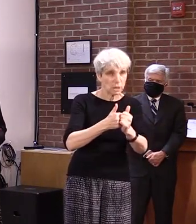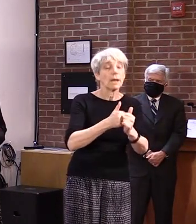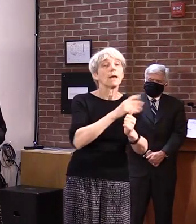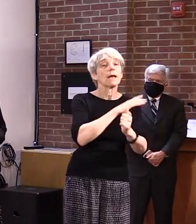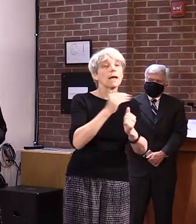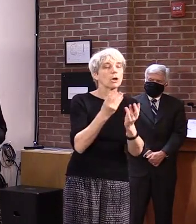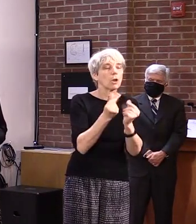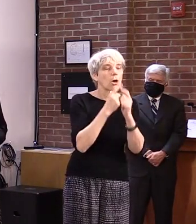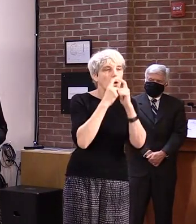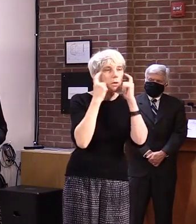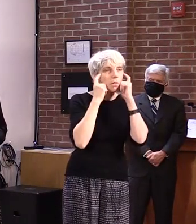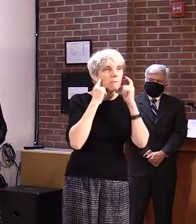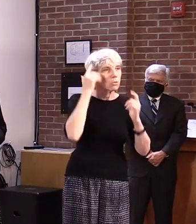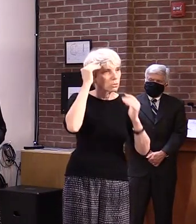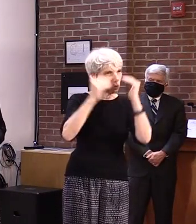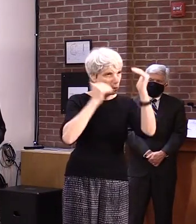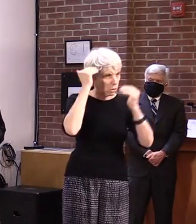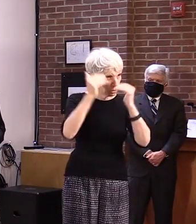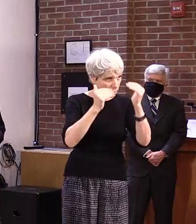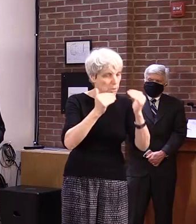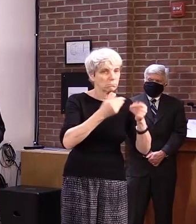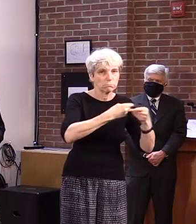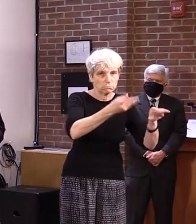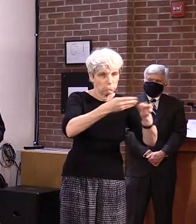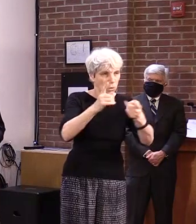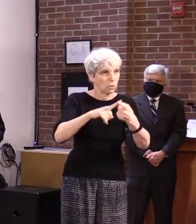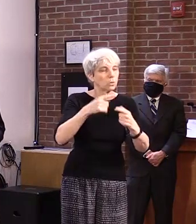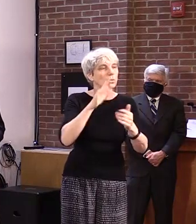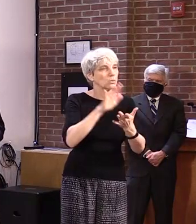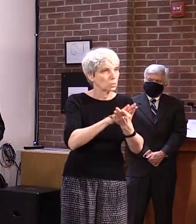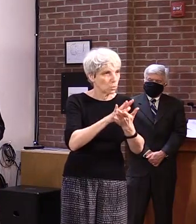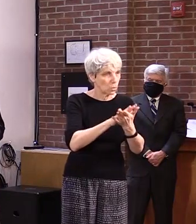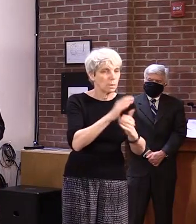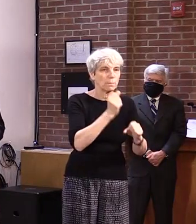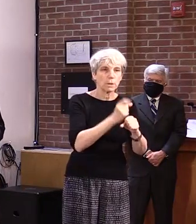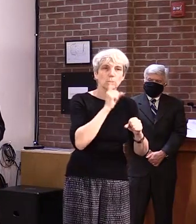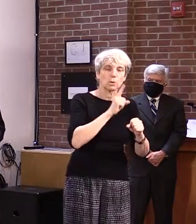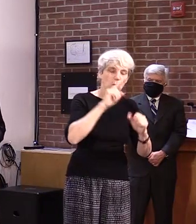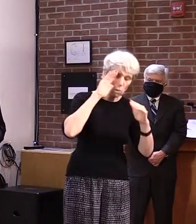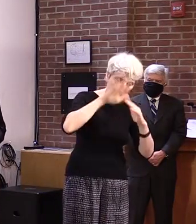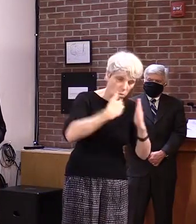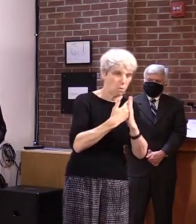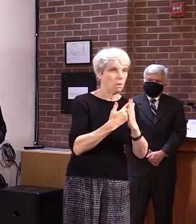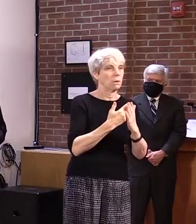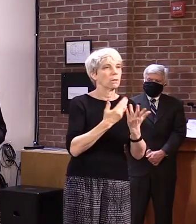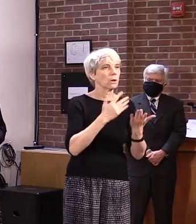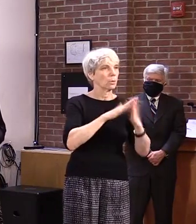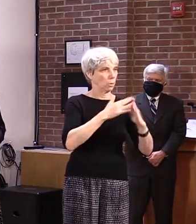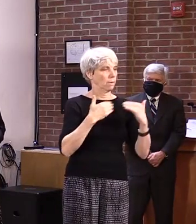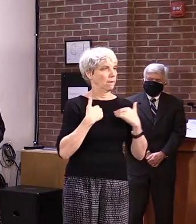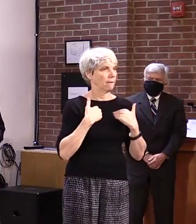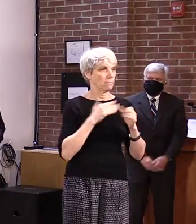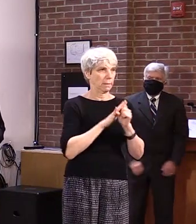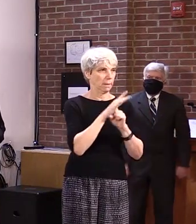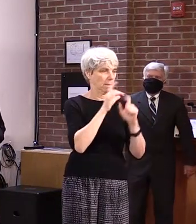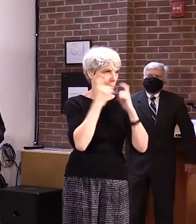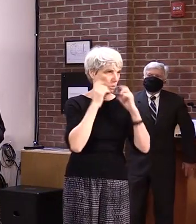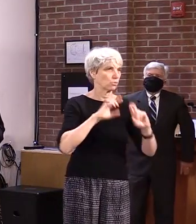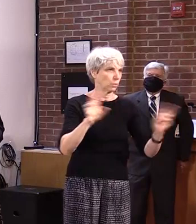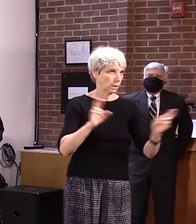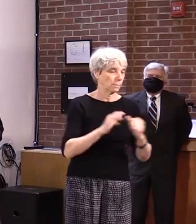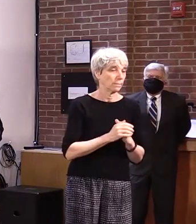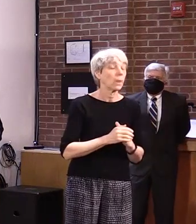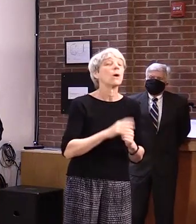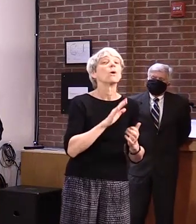part of the statewide effort to provide cloth face coverings to every Vermont community. Face coverings are required in all Vermont